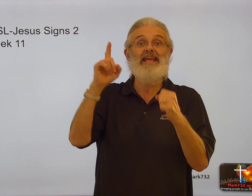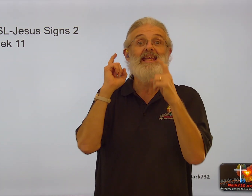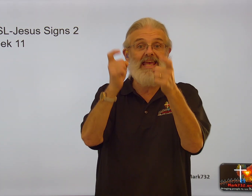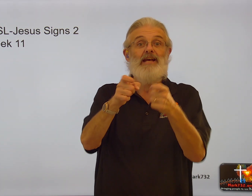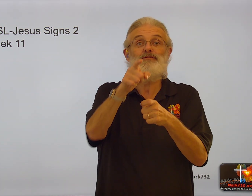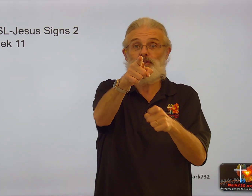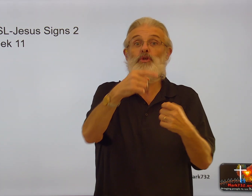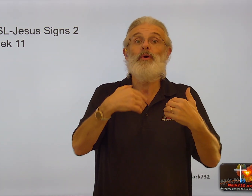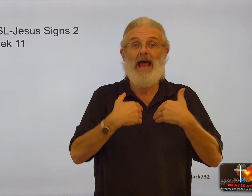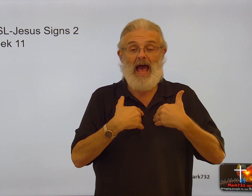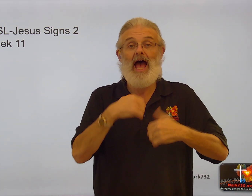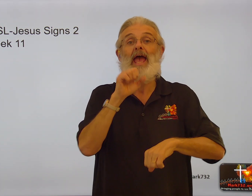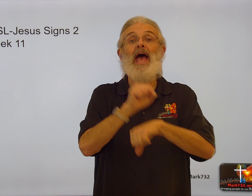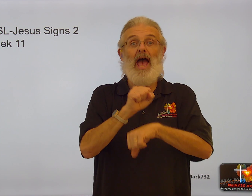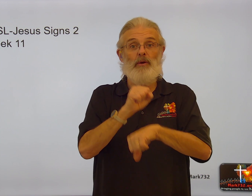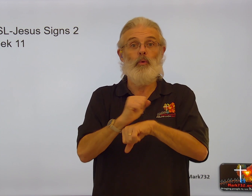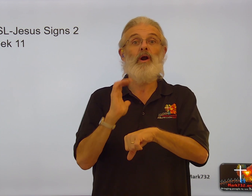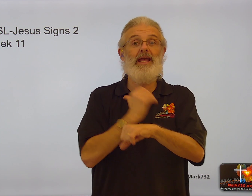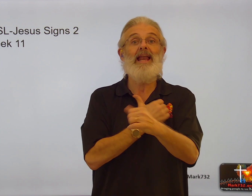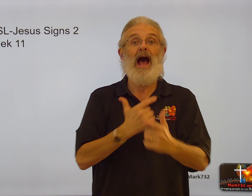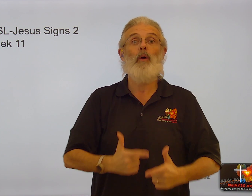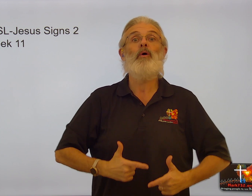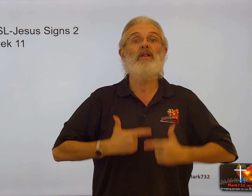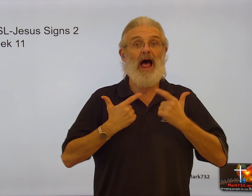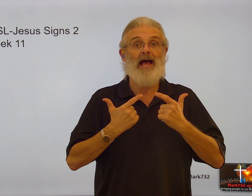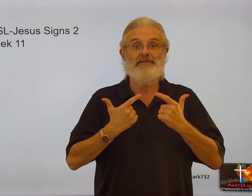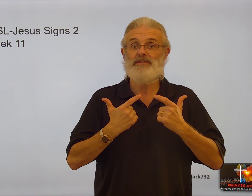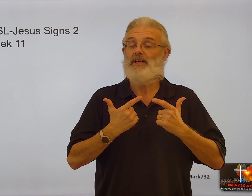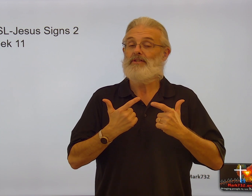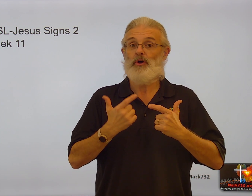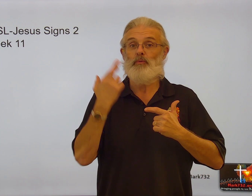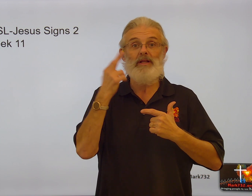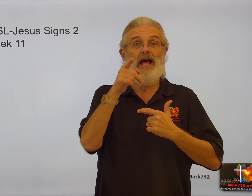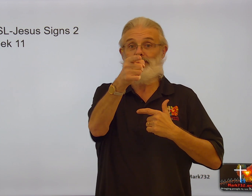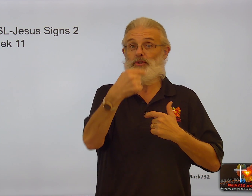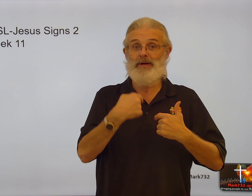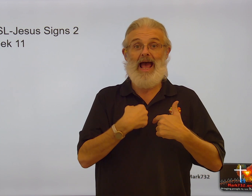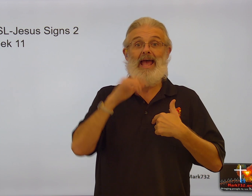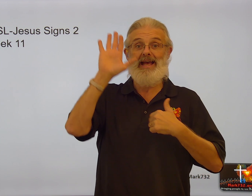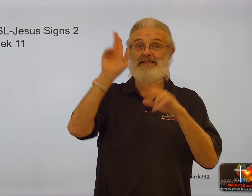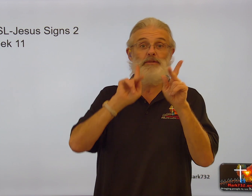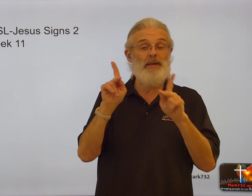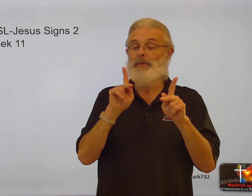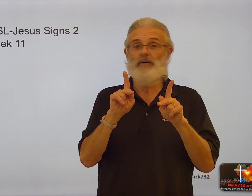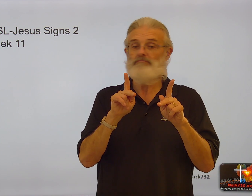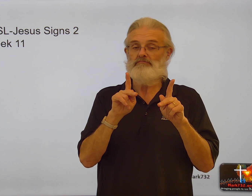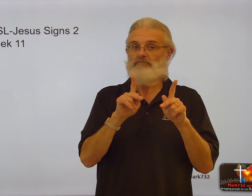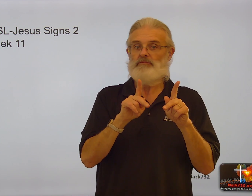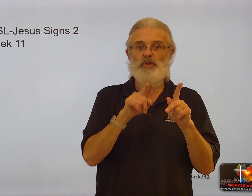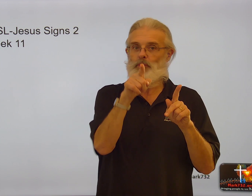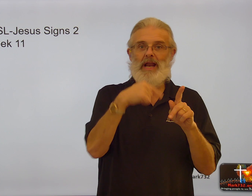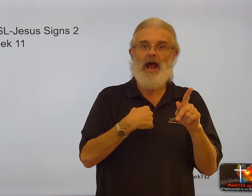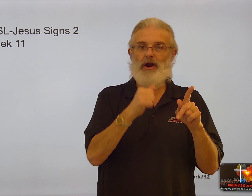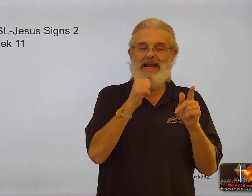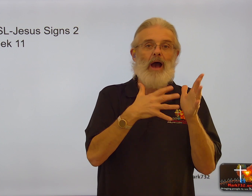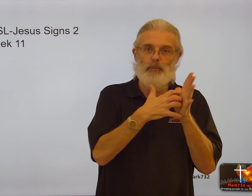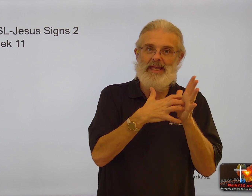gives to you and I and work in our lives. So realize you and I as his people, you and I are not weak,